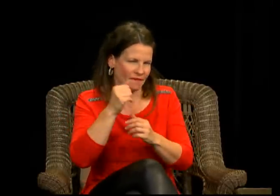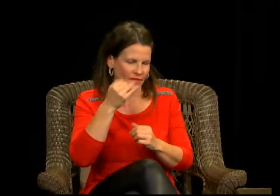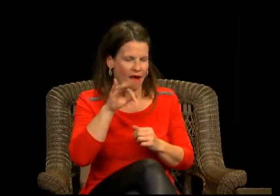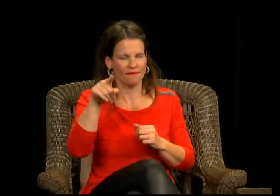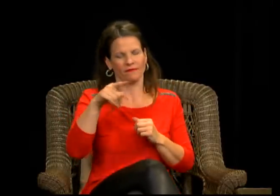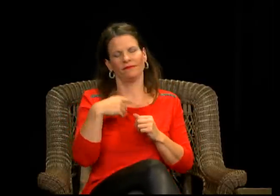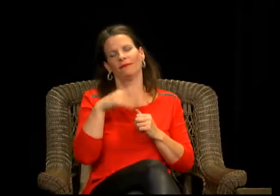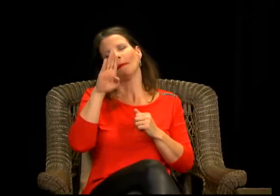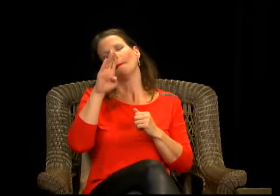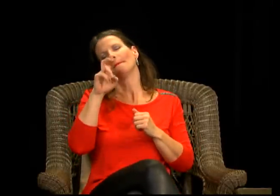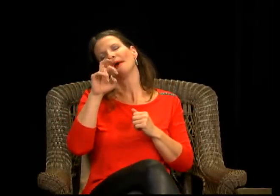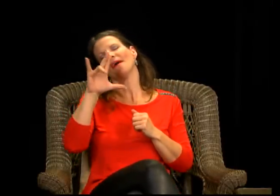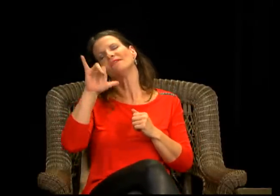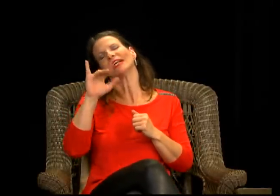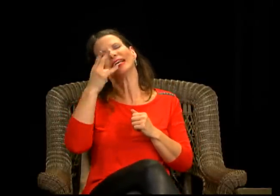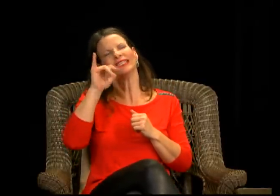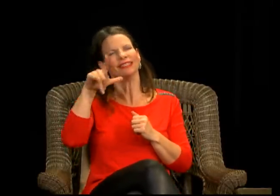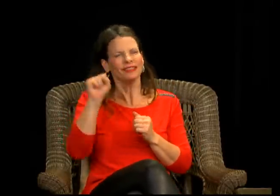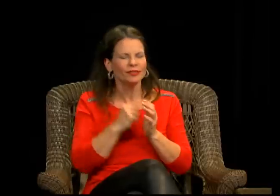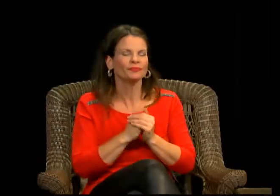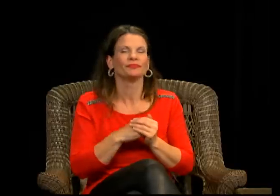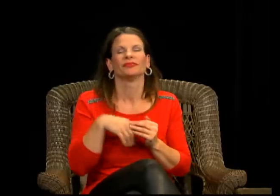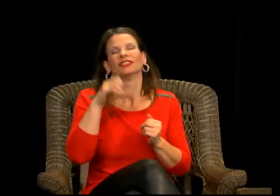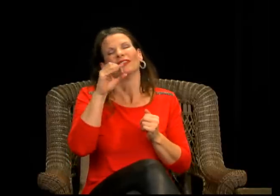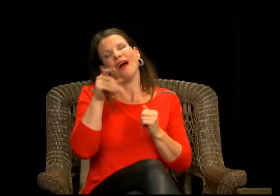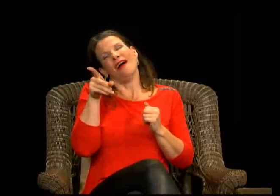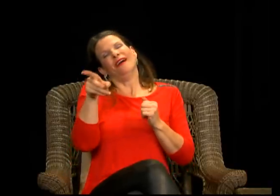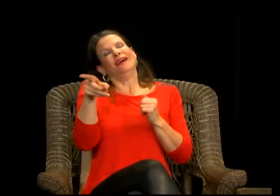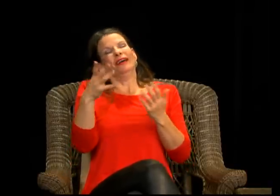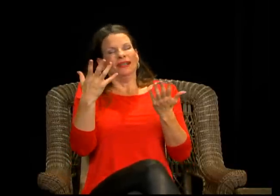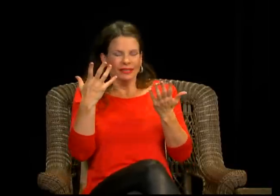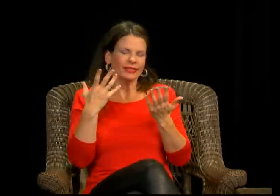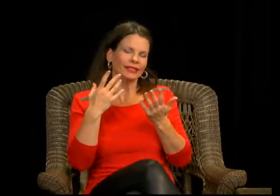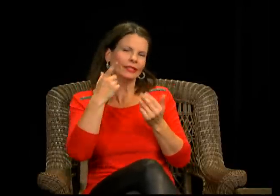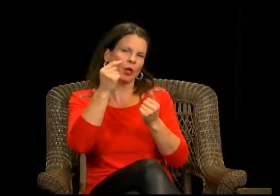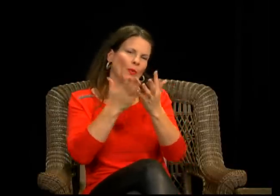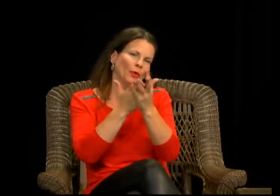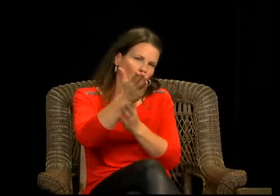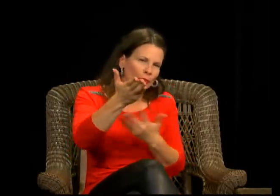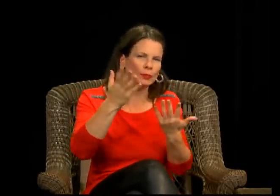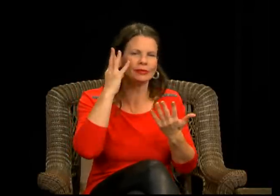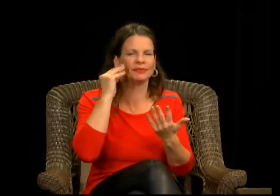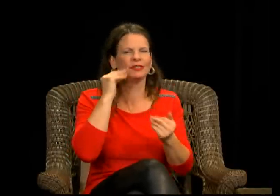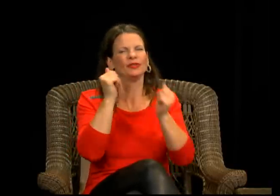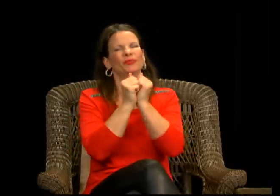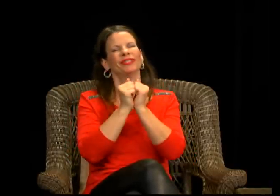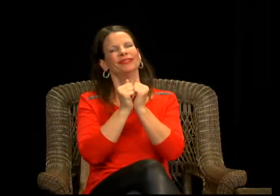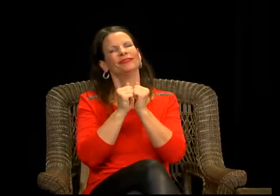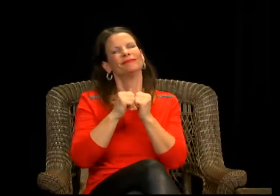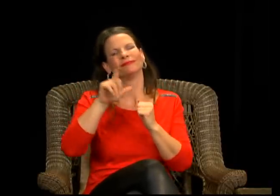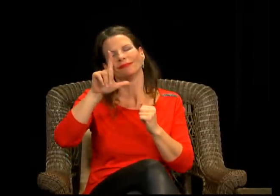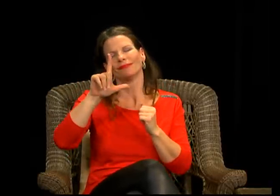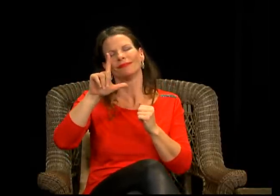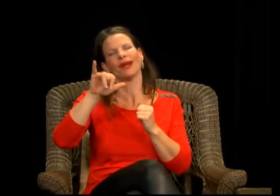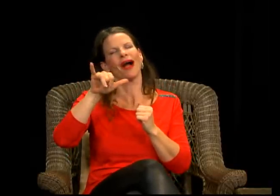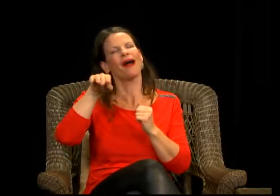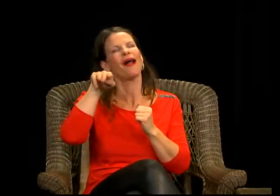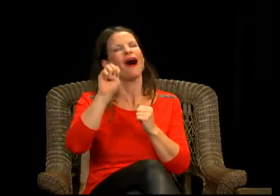to me you know i guess she's one of the most spiritual characters on the show um housewives of beverly hills so